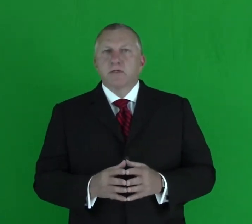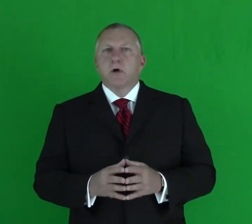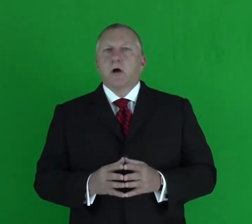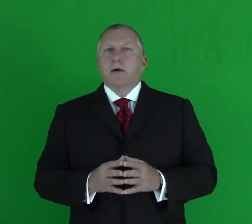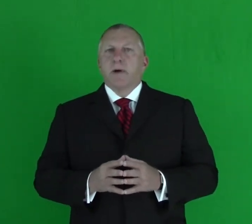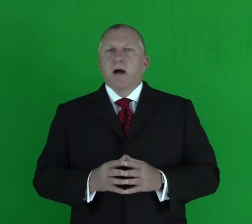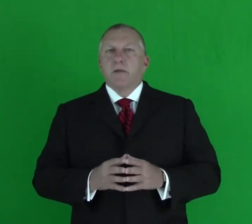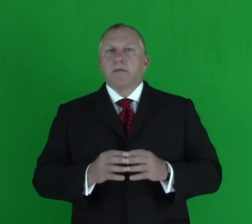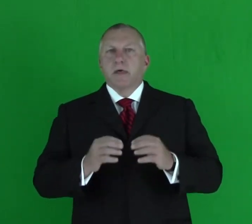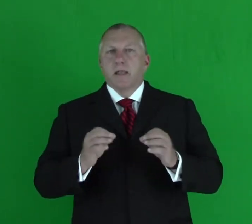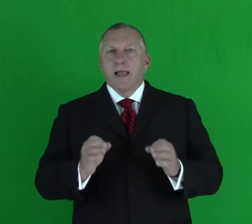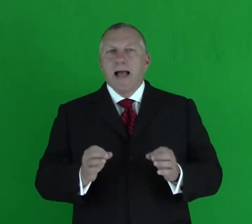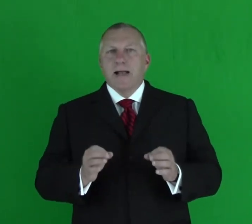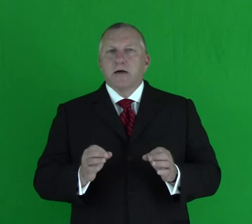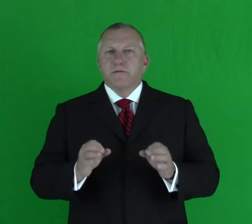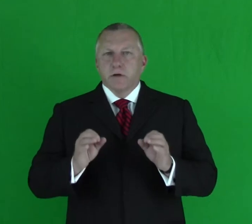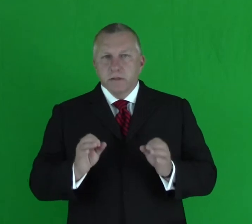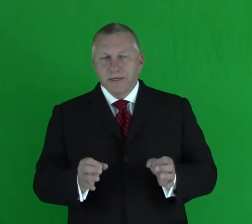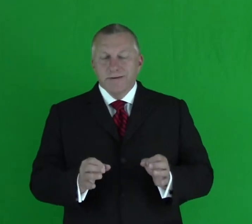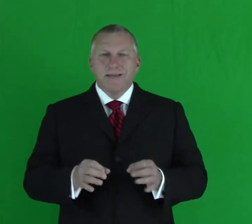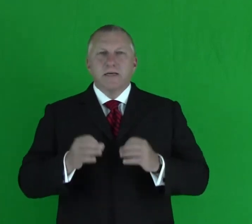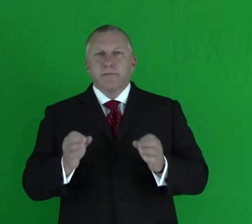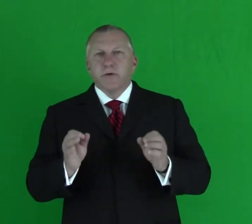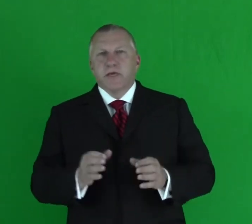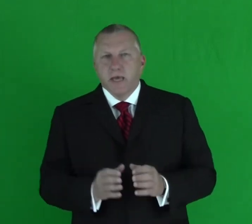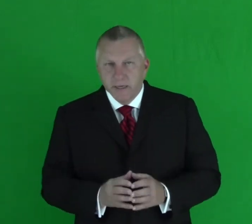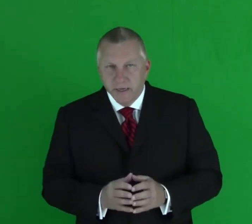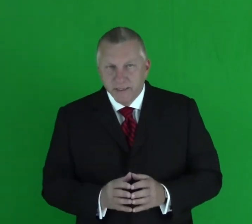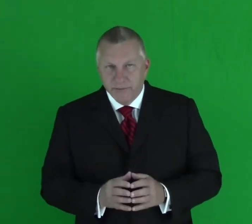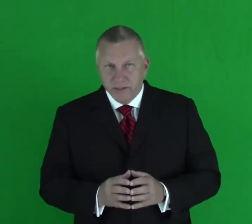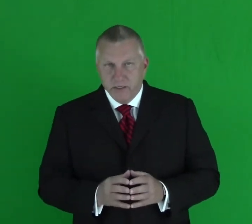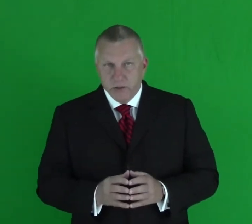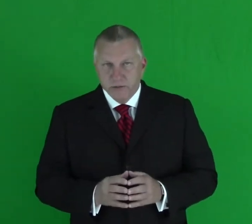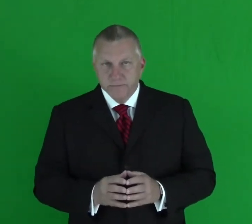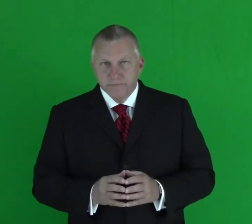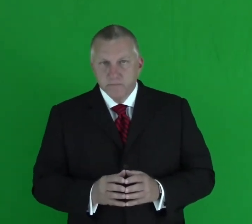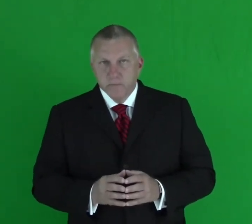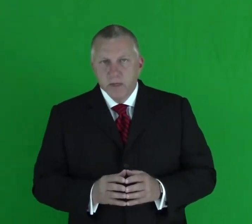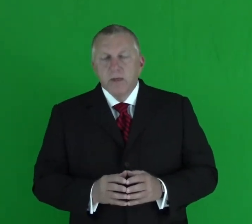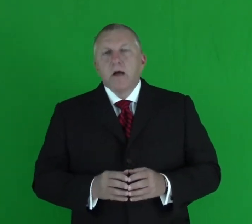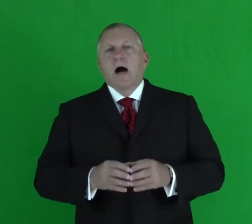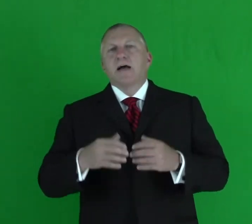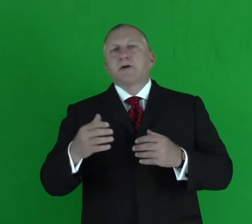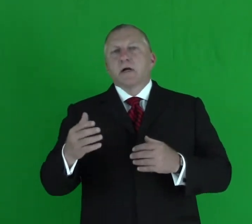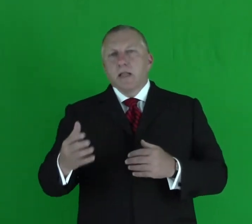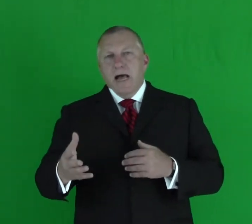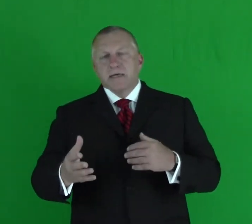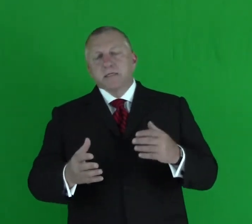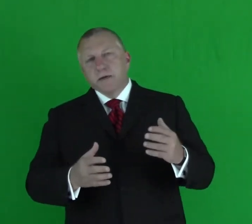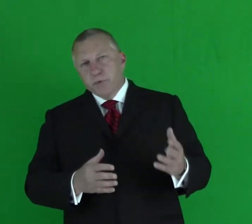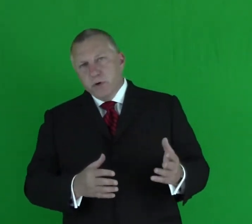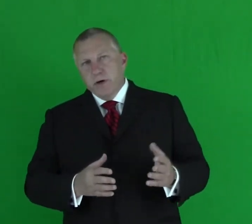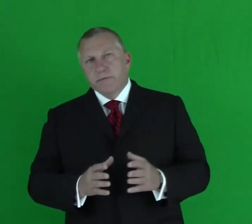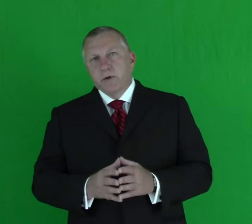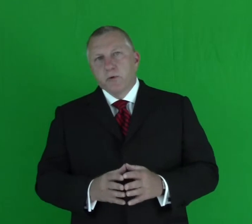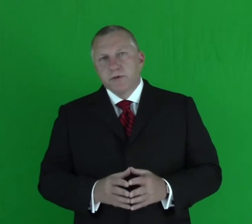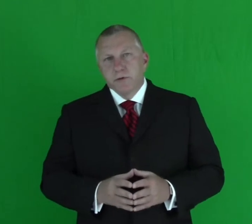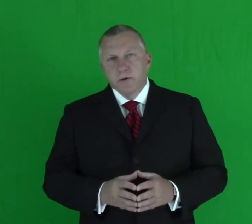I'm going to talk about the lack of clearly communicated expectations. I have a class and a program that we do